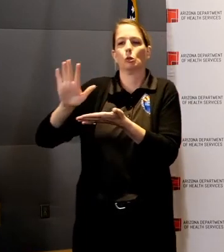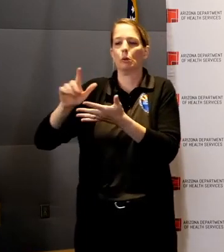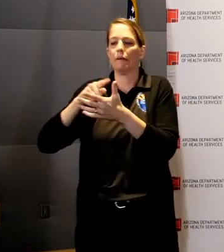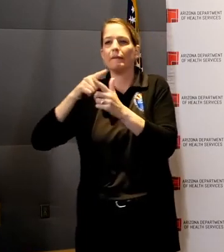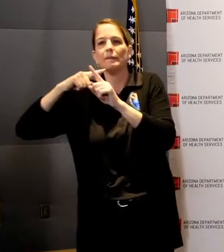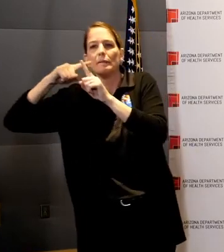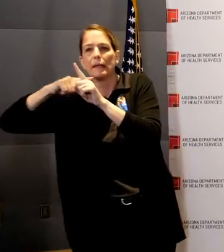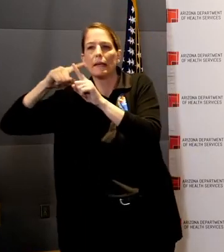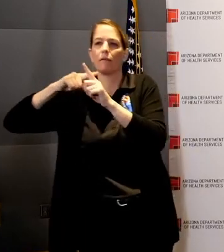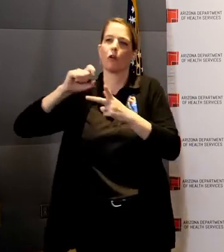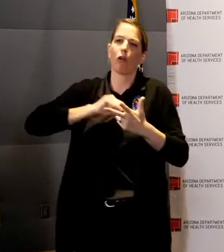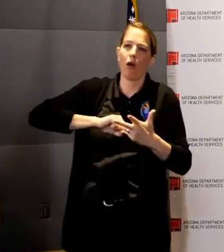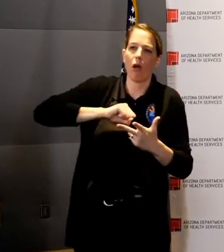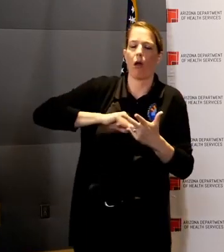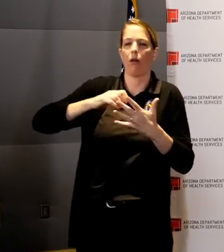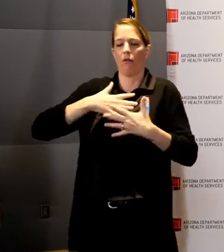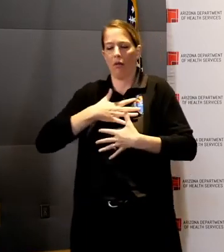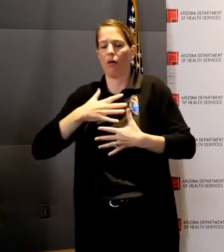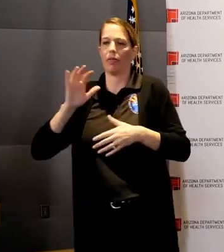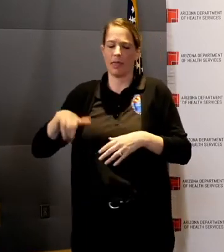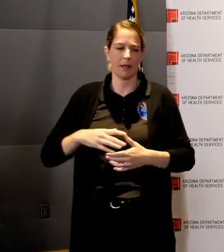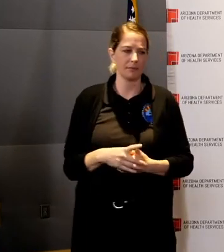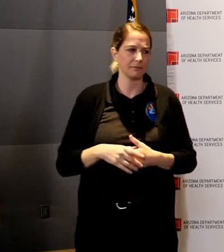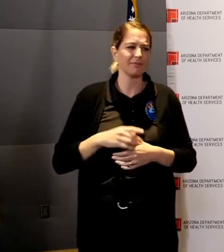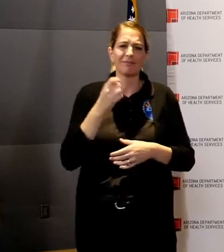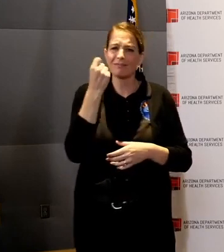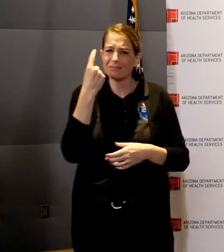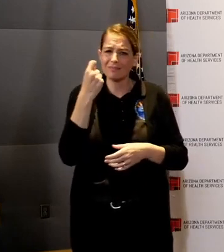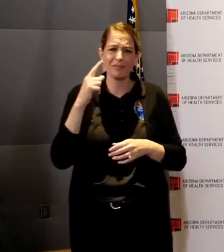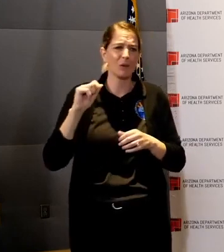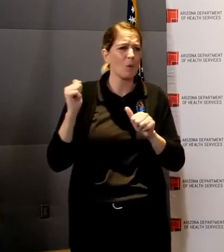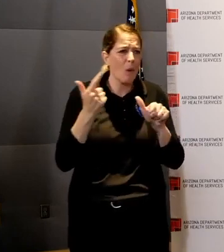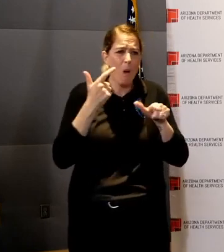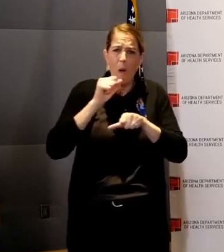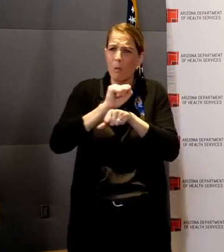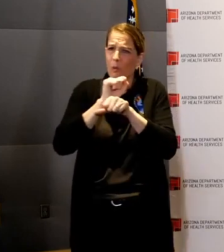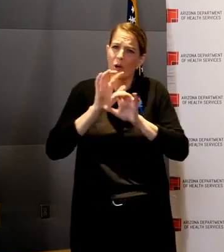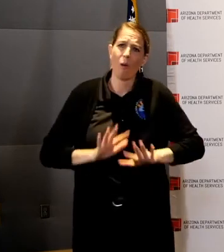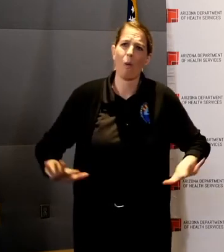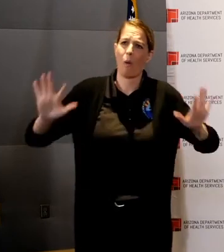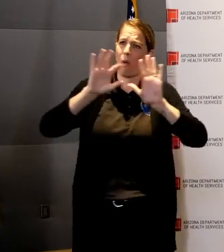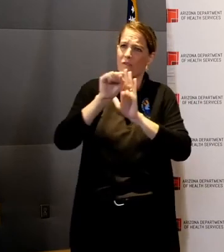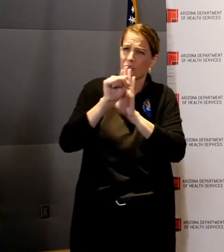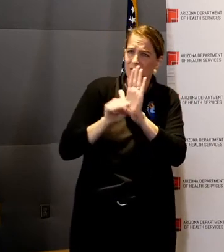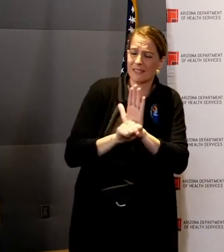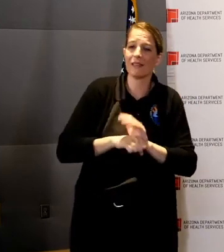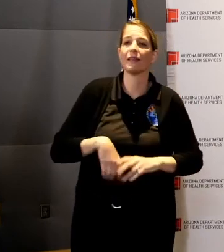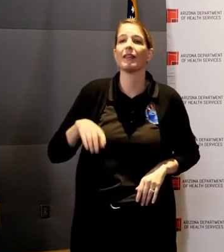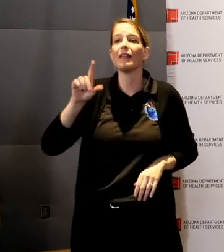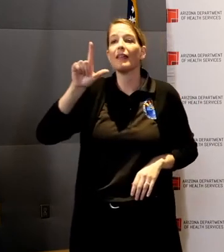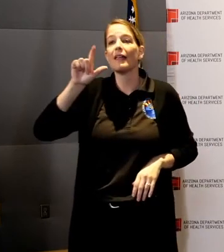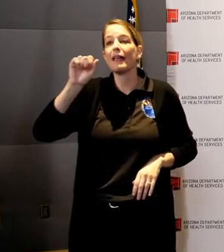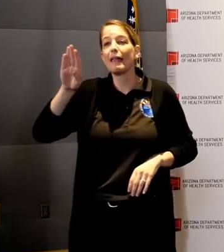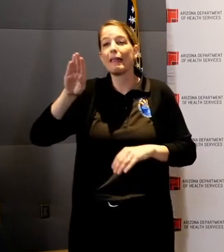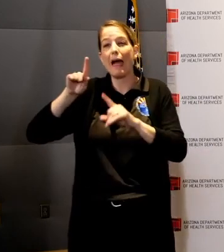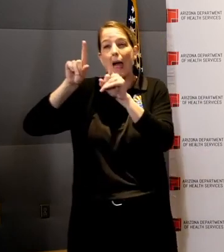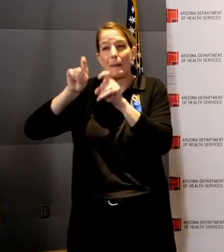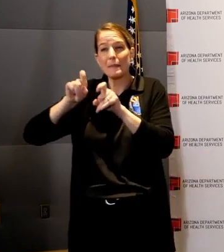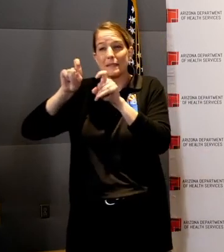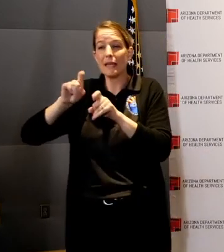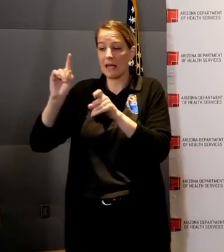part in all parts of the state. So, we're reviewing where those lab tests are being ordered commercially.